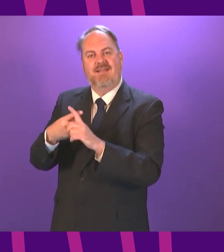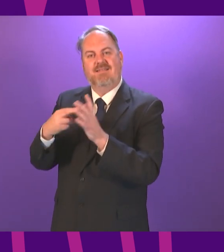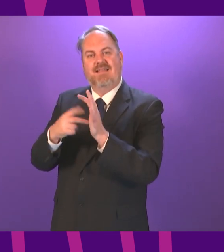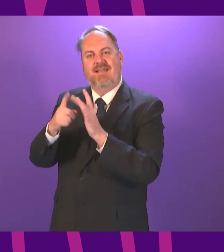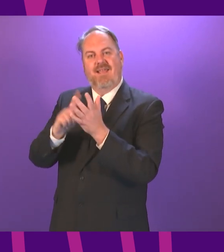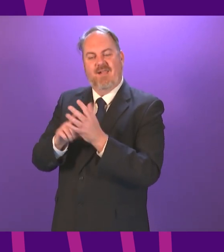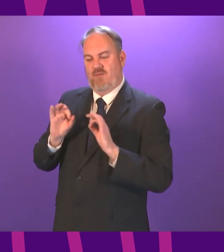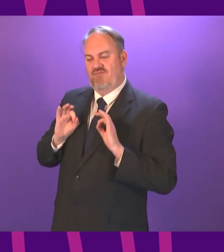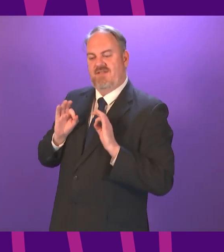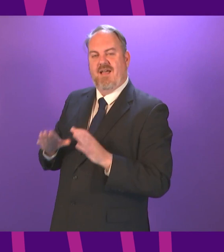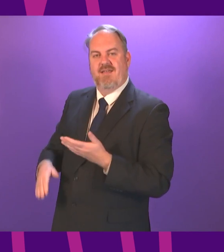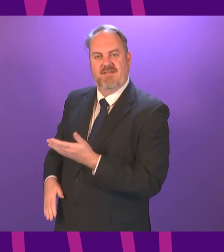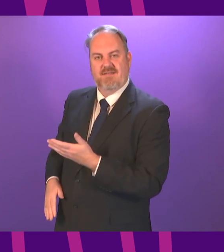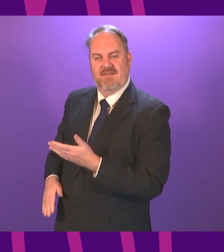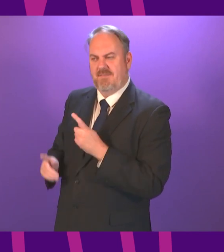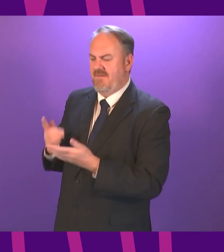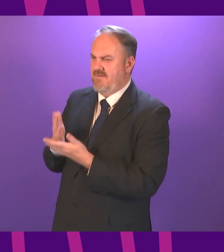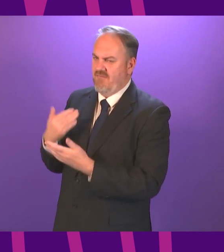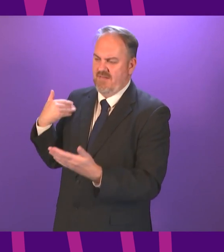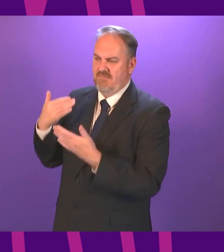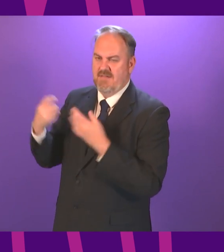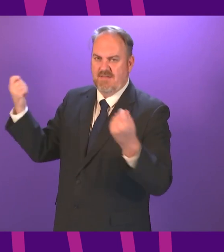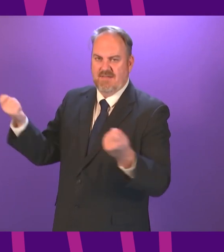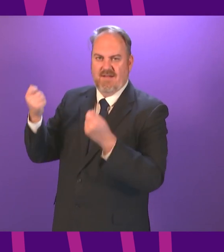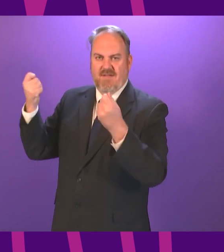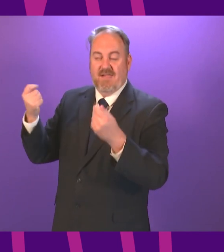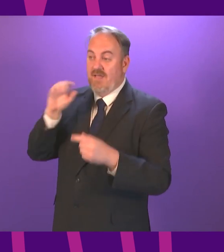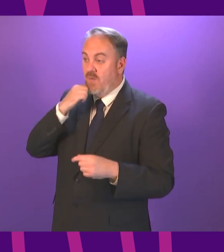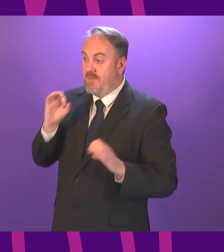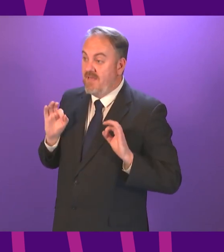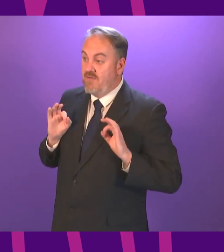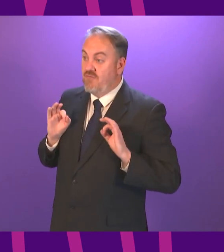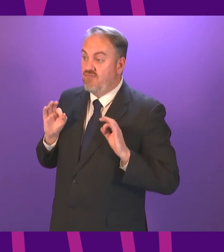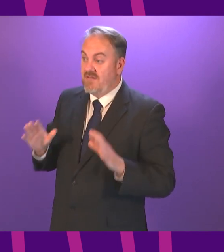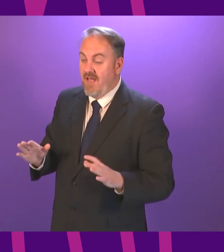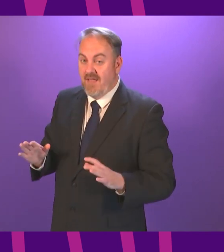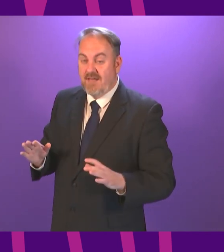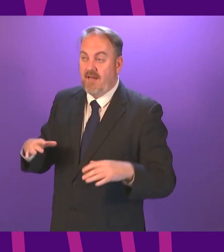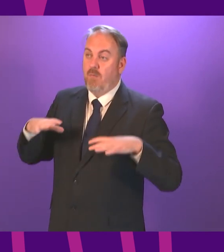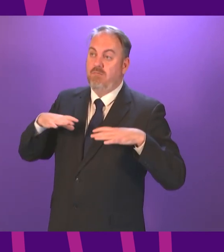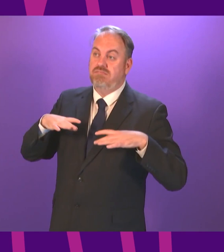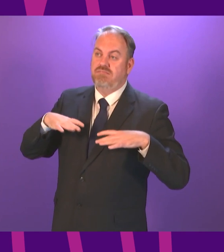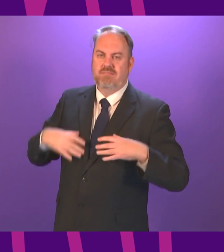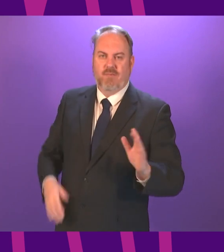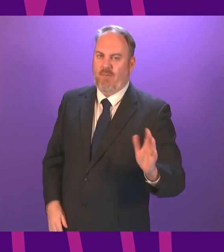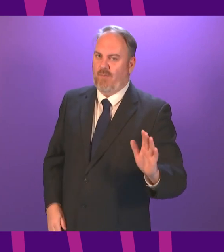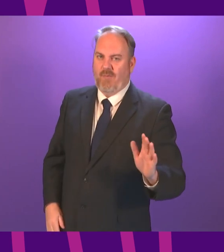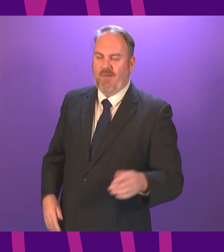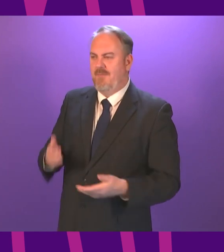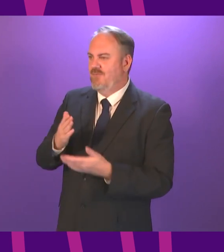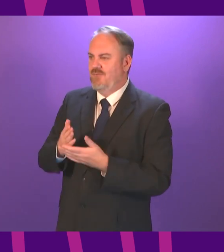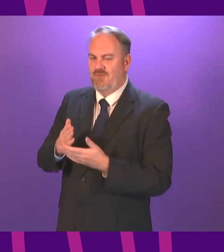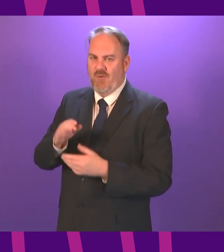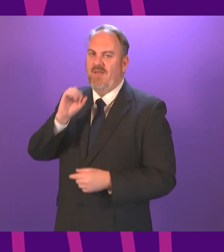retirement. Though although he is retired from this place I suspect he won't be searching for his pipe and slippers just yet. He has